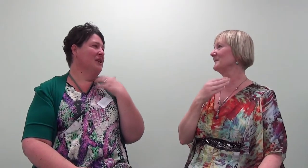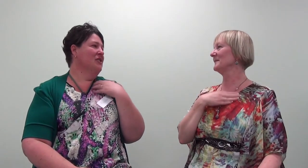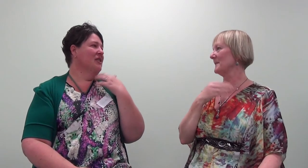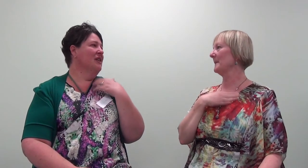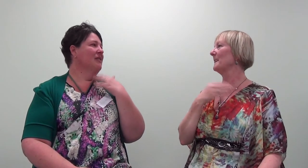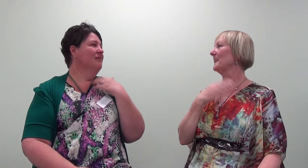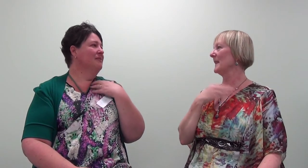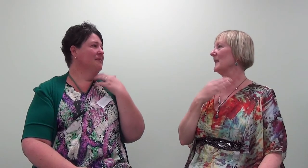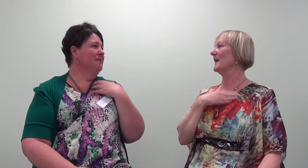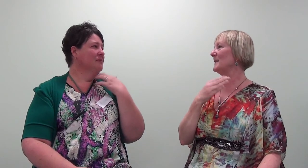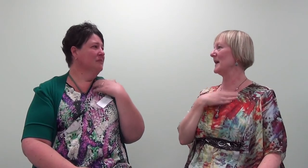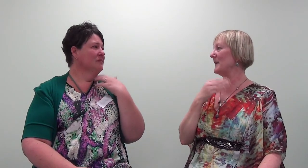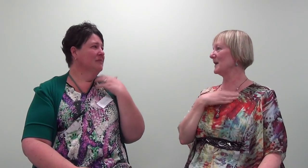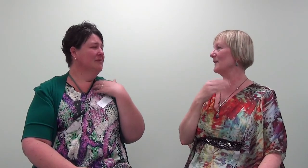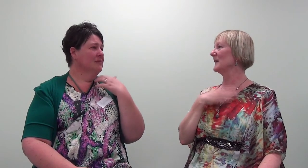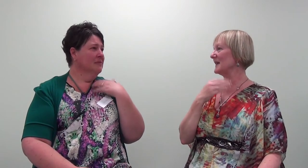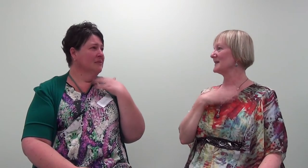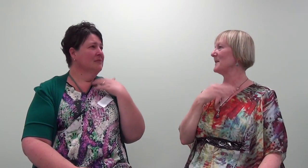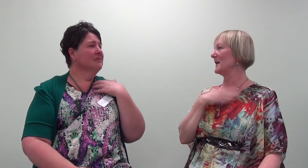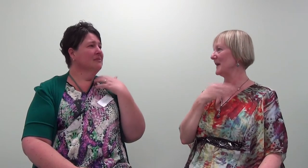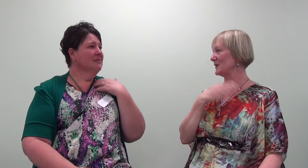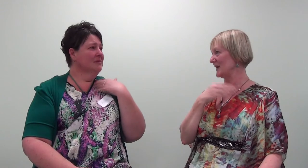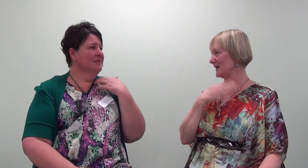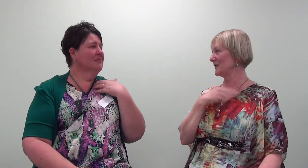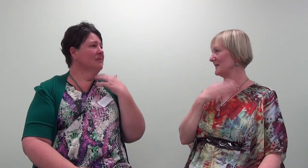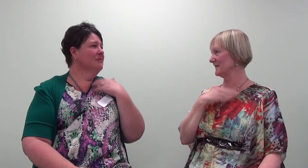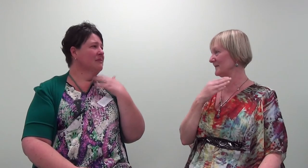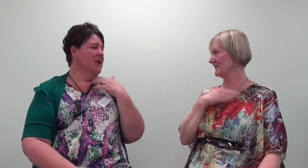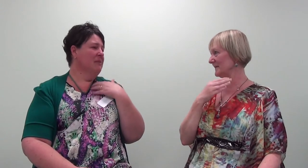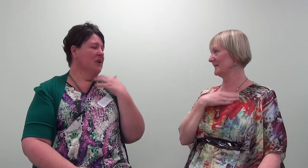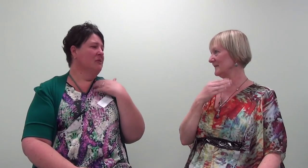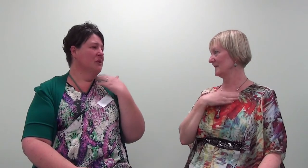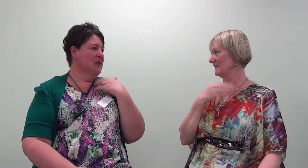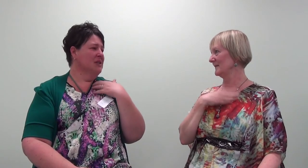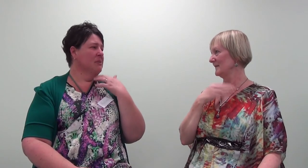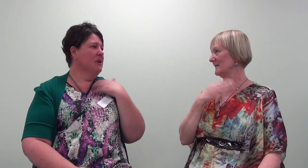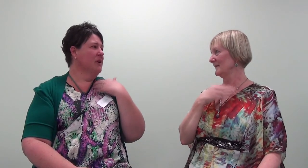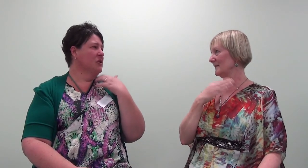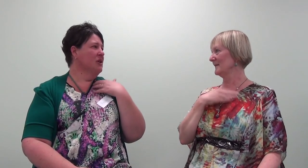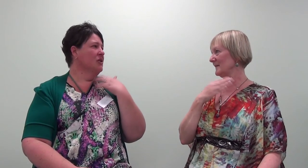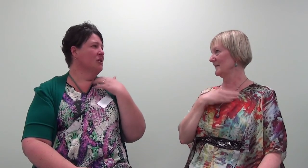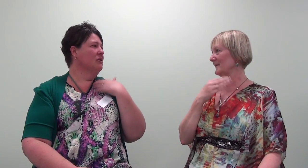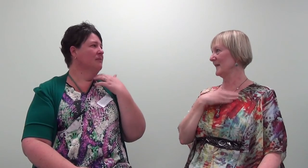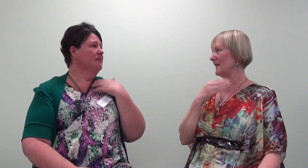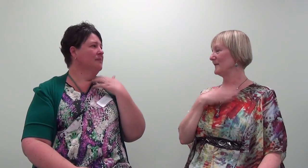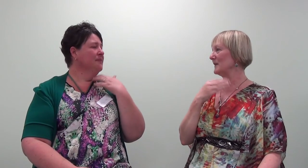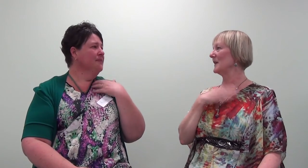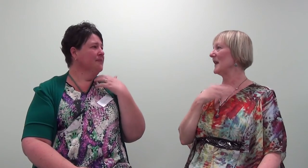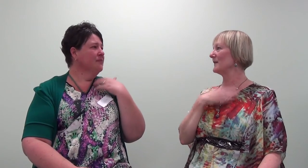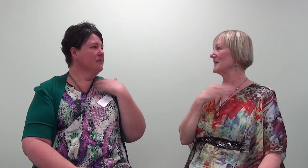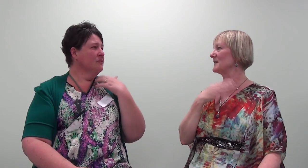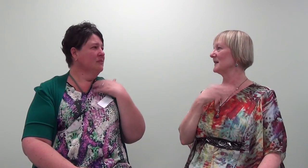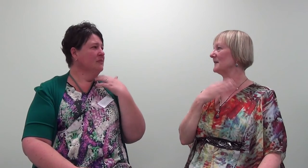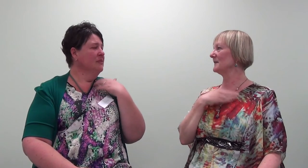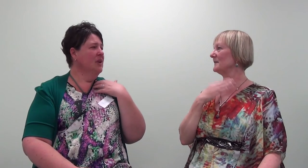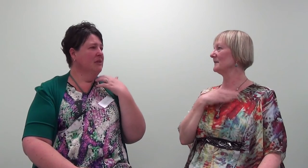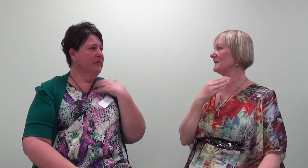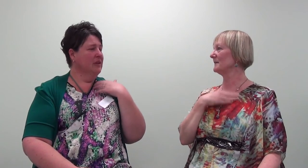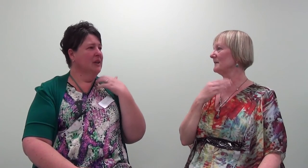imagined that maybe i can release my imagination maybe i can release my imagination and feel the love instead you have to feel the